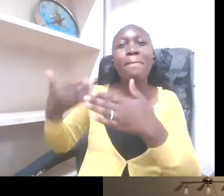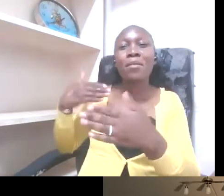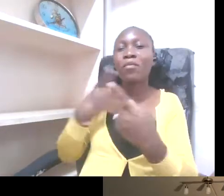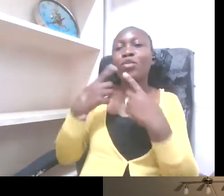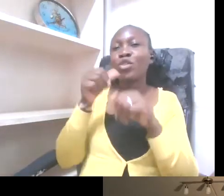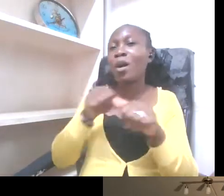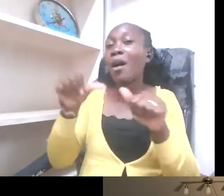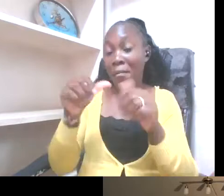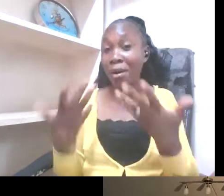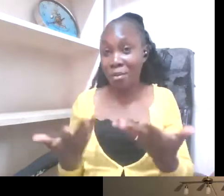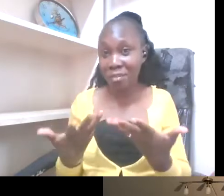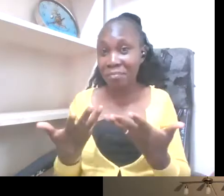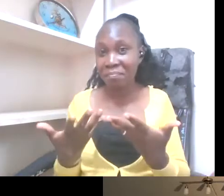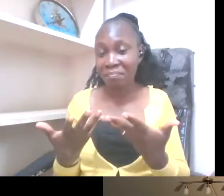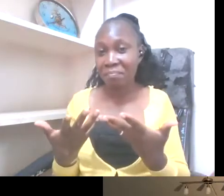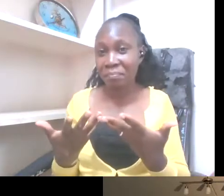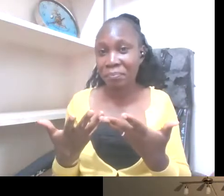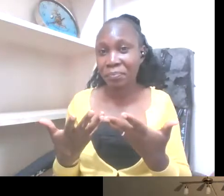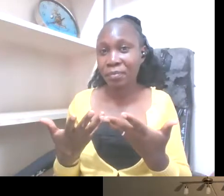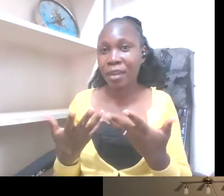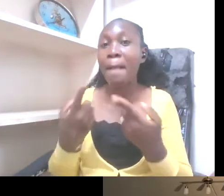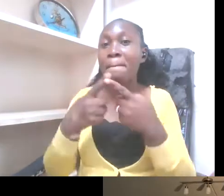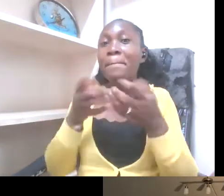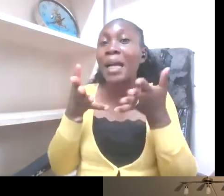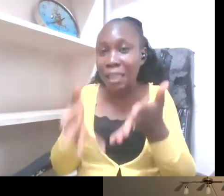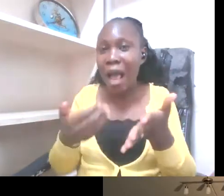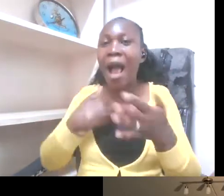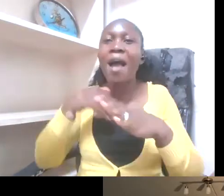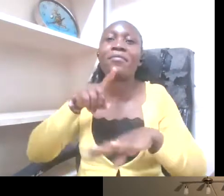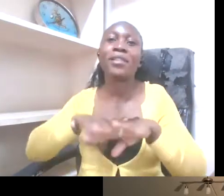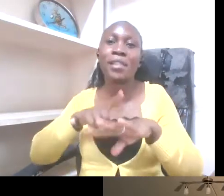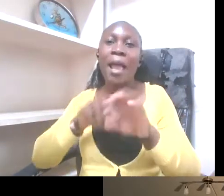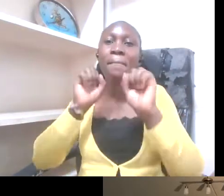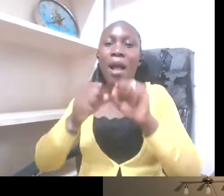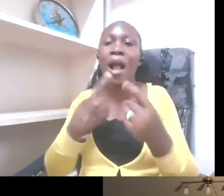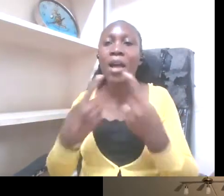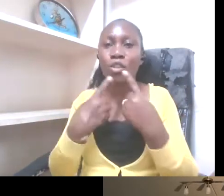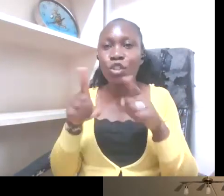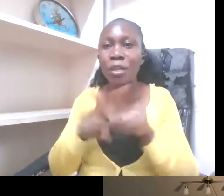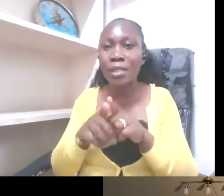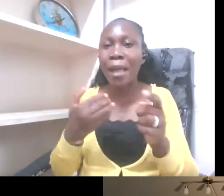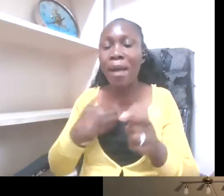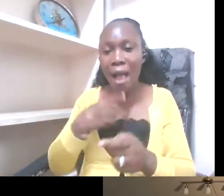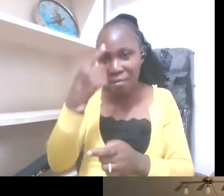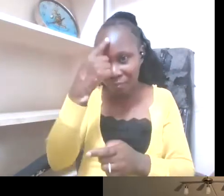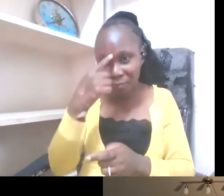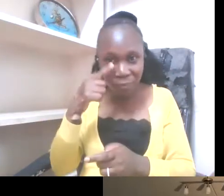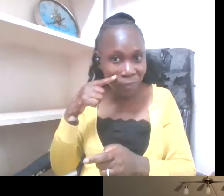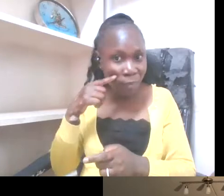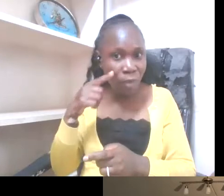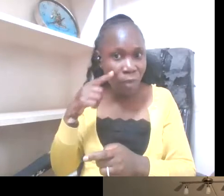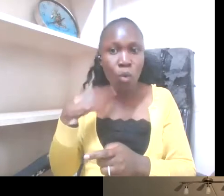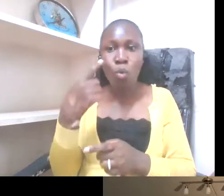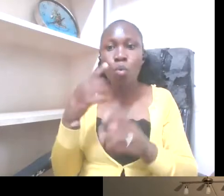the previous podcast, but now we hear, as mentioned, also joined by Amina and Kadziri Id, who will help us